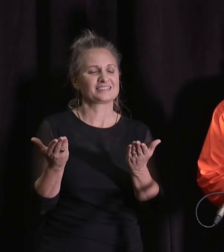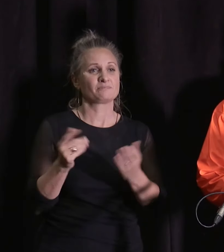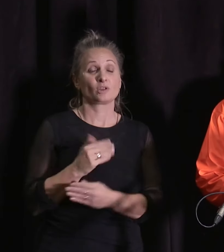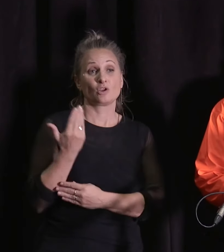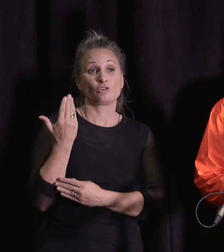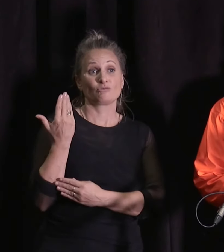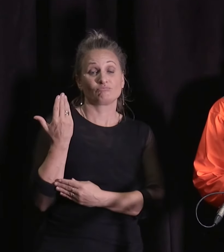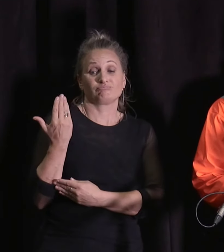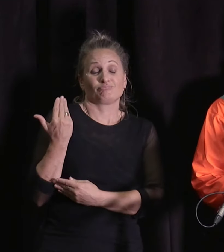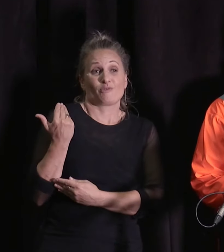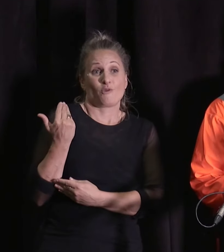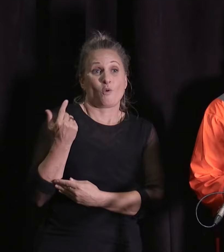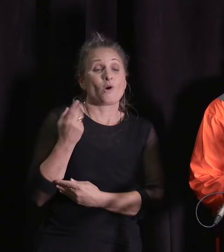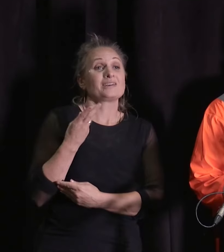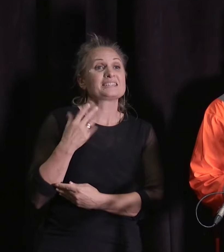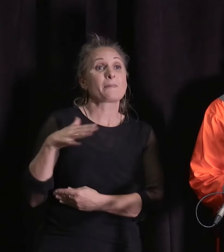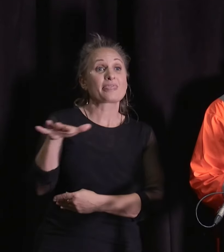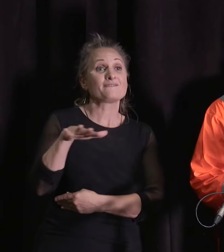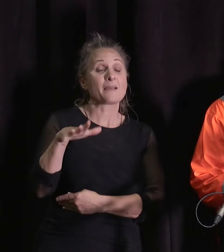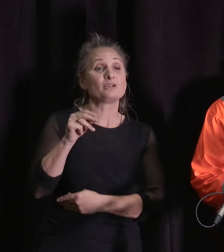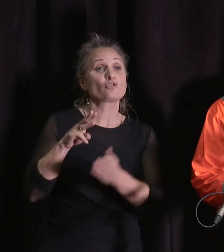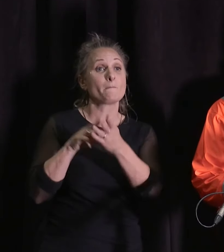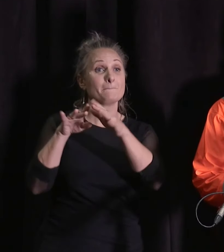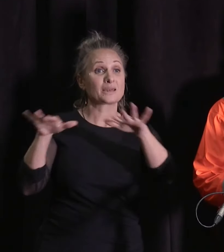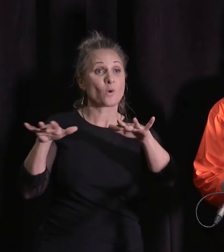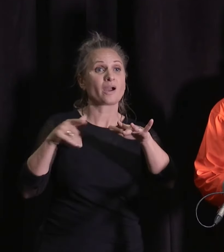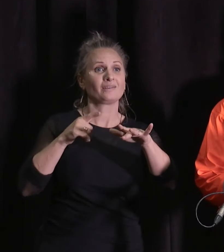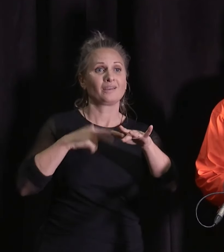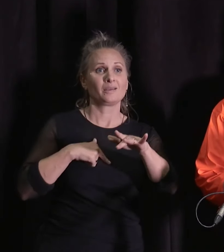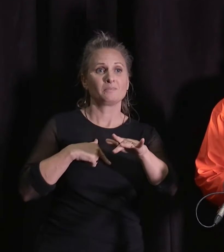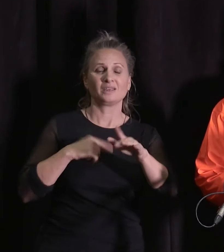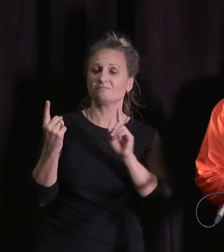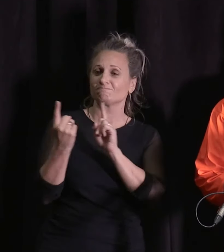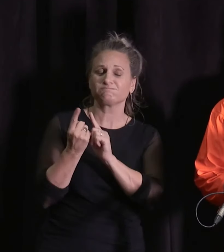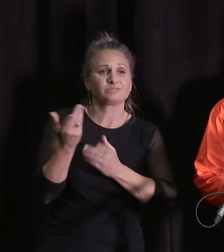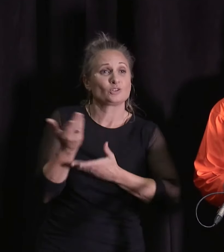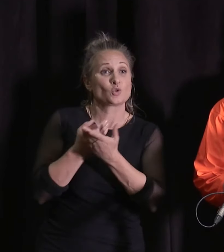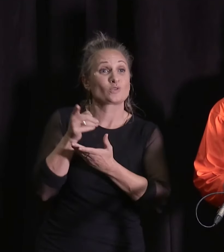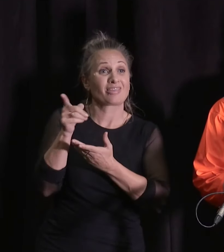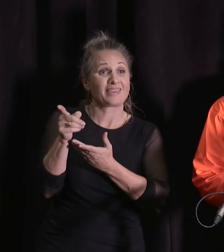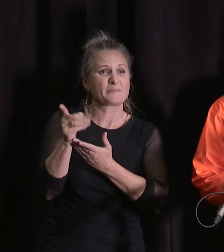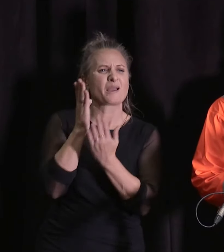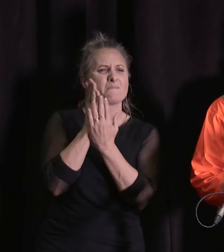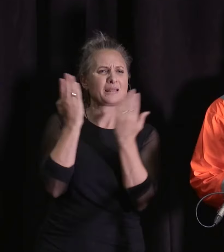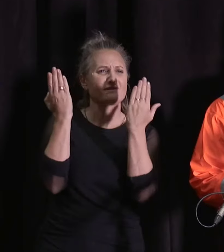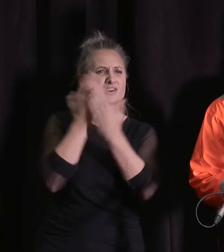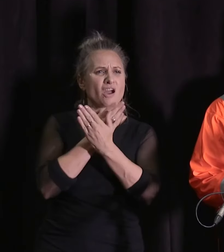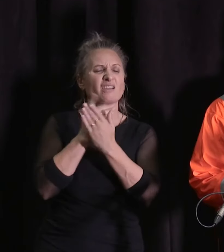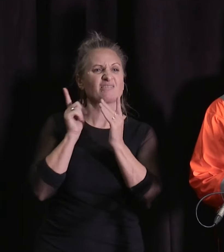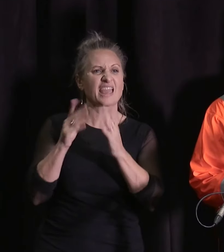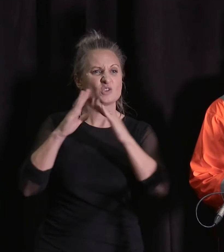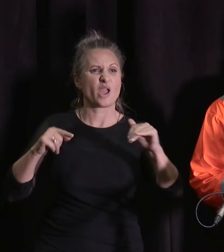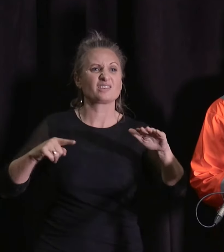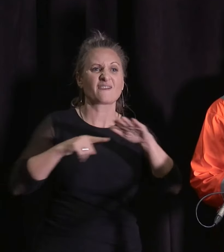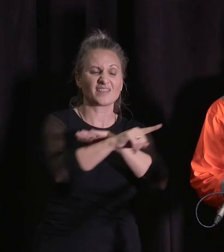just before with some of the families from Muriwai who were evacuated in the middle of the night. They were